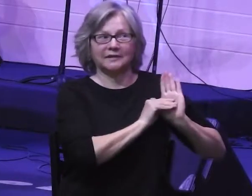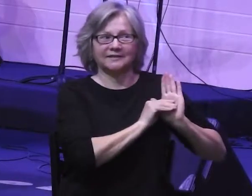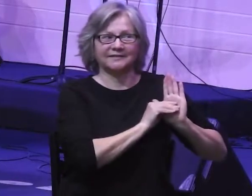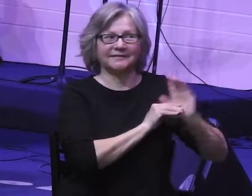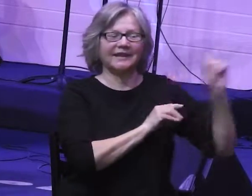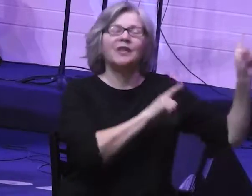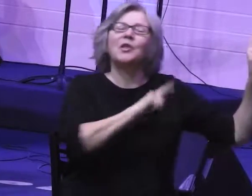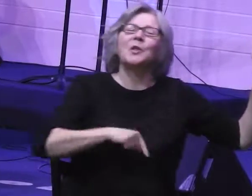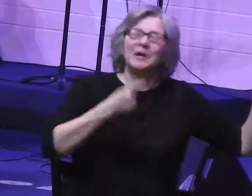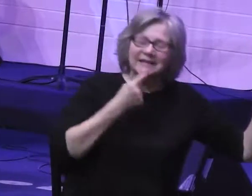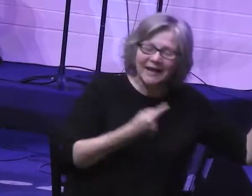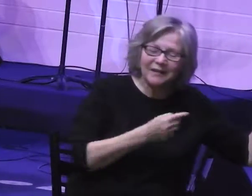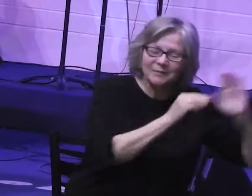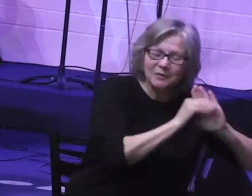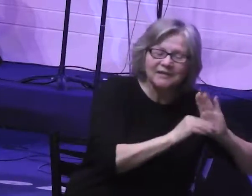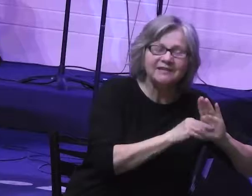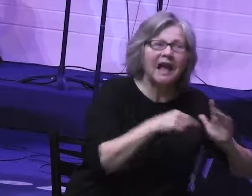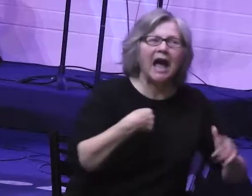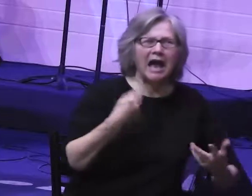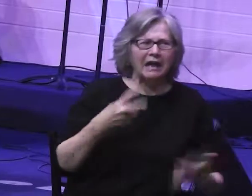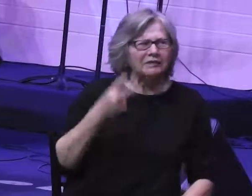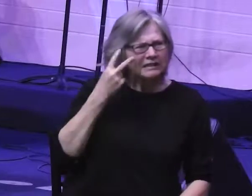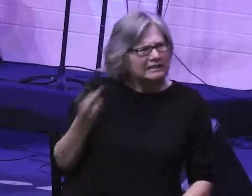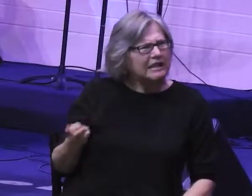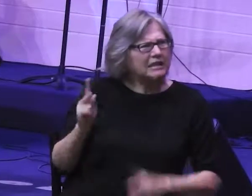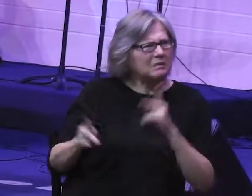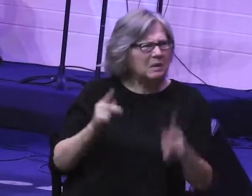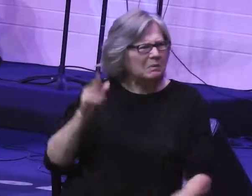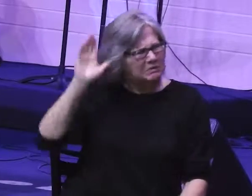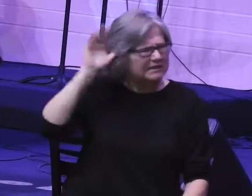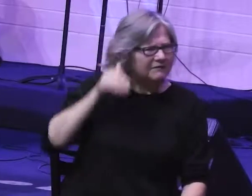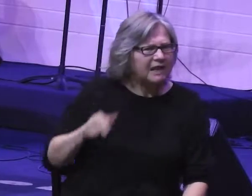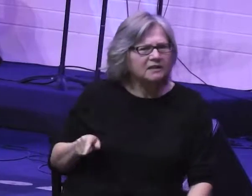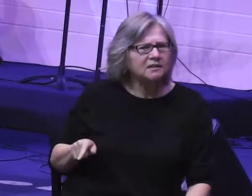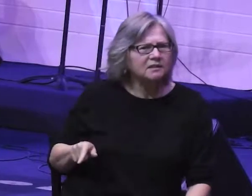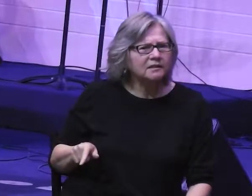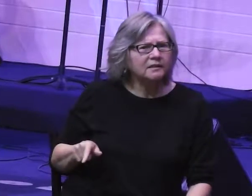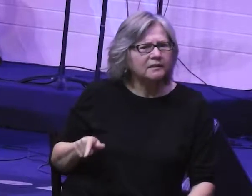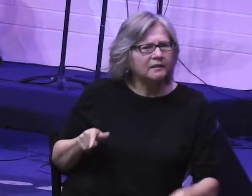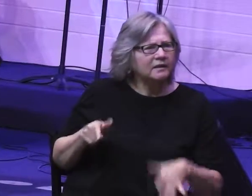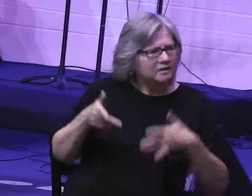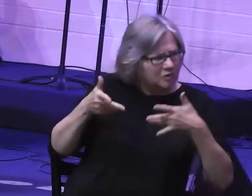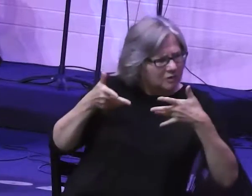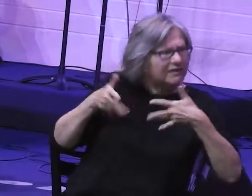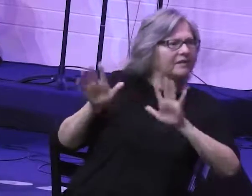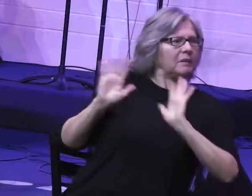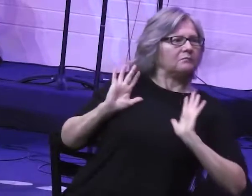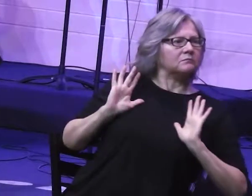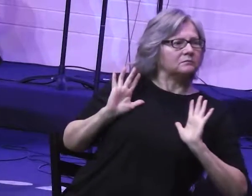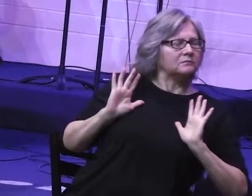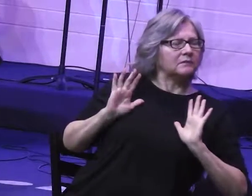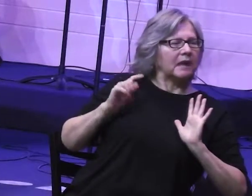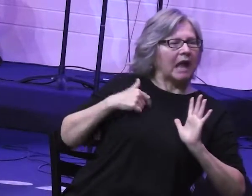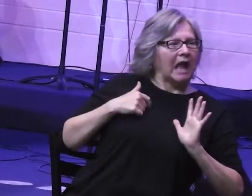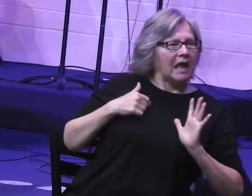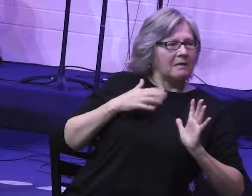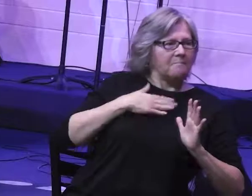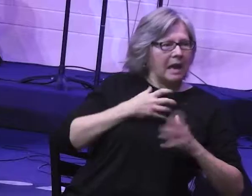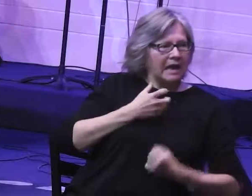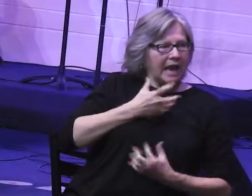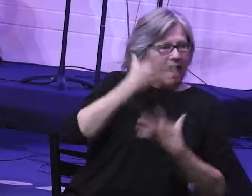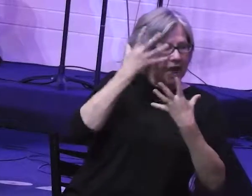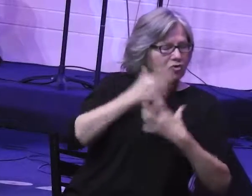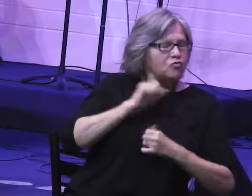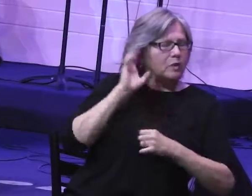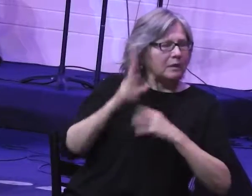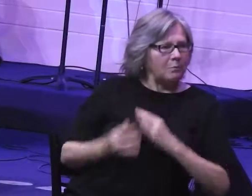He says, I've seen these people, the Lord said to Moses, and they are a stiff-necked people. Now leave me alone so that my anger may burn